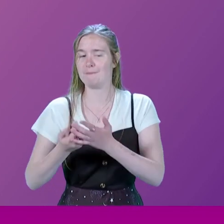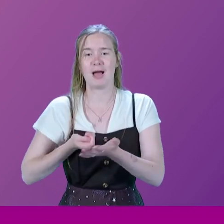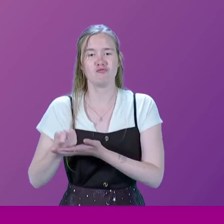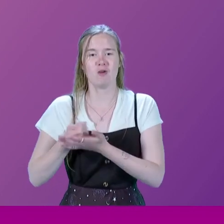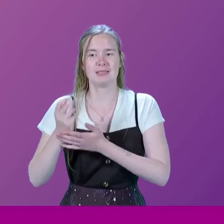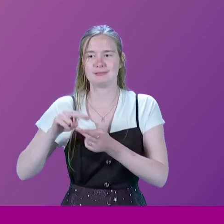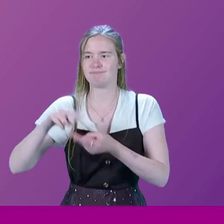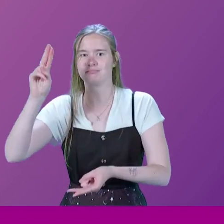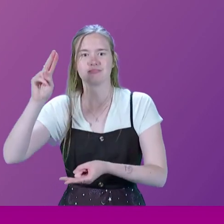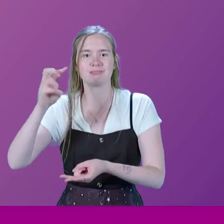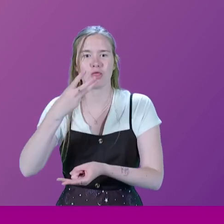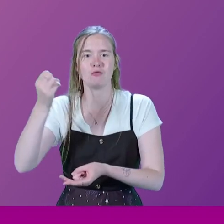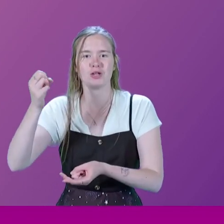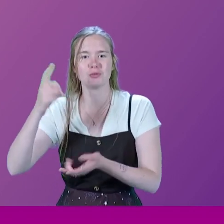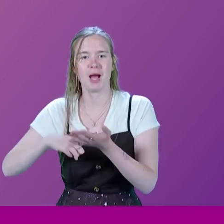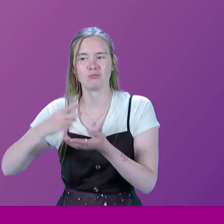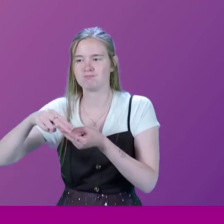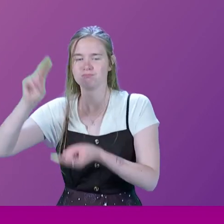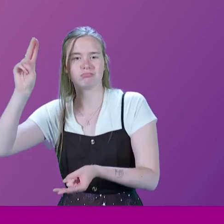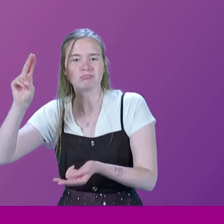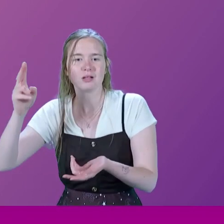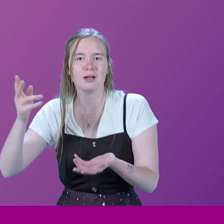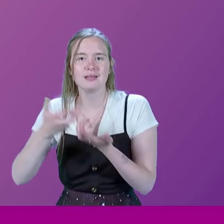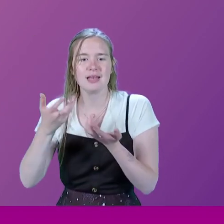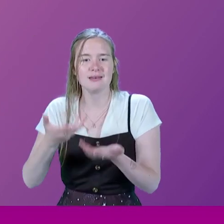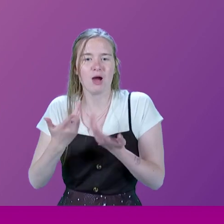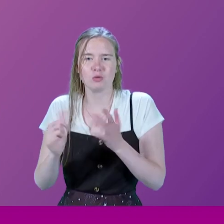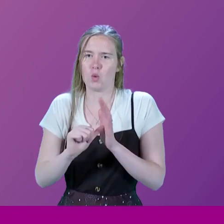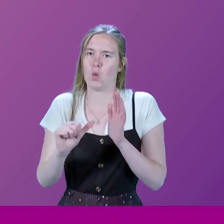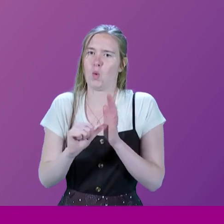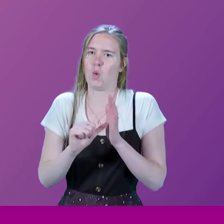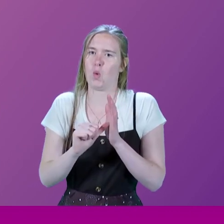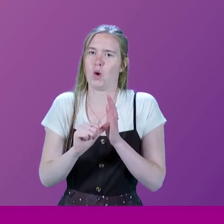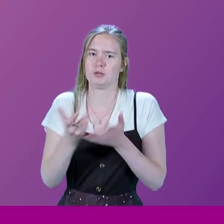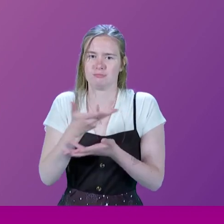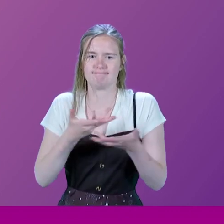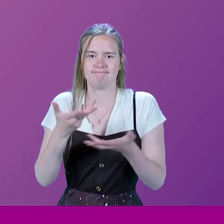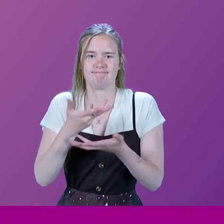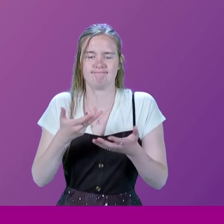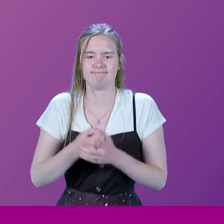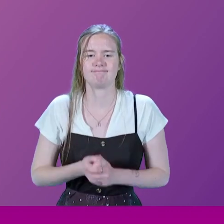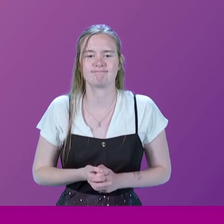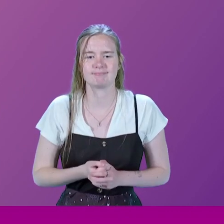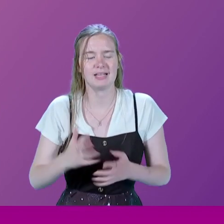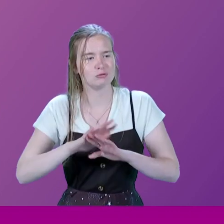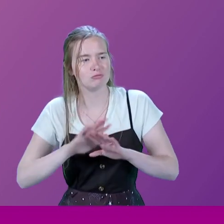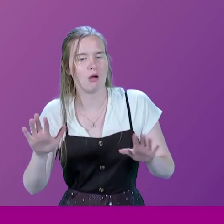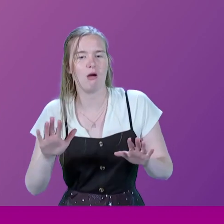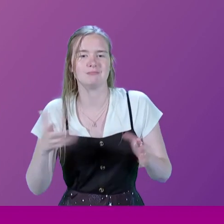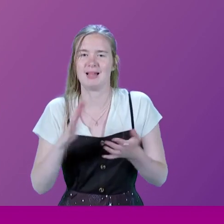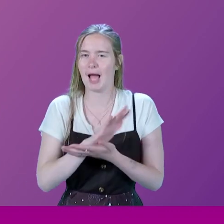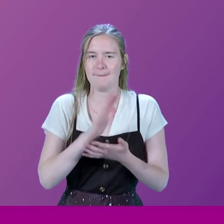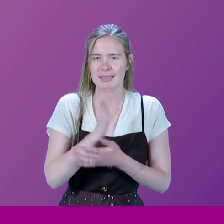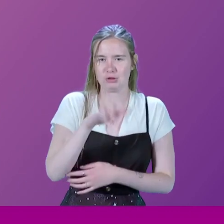gone up by £300 a month. And now it's, you know, a much more difficult position than it was. So, it's not altogether a happy